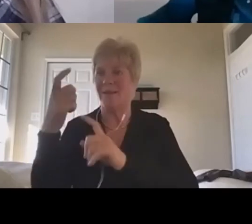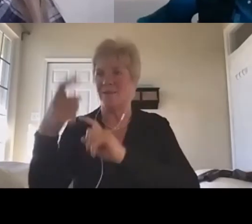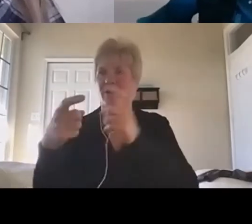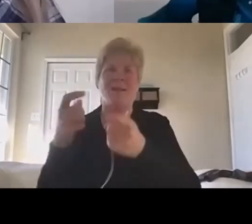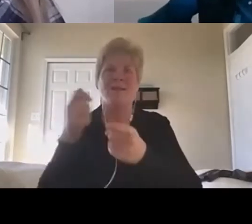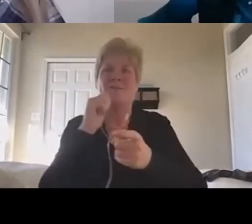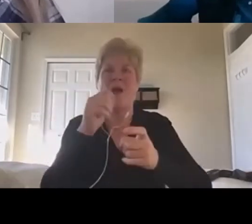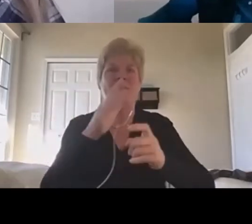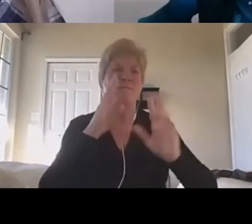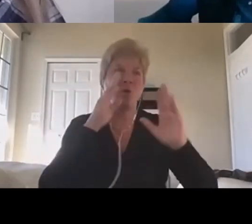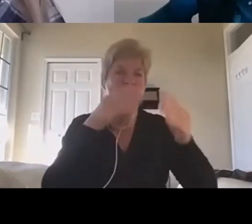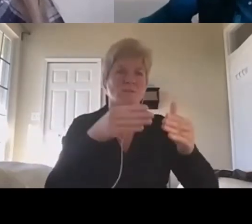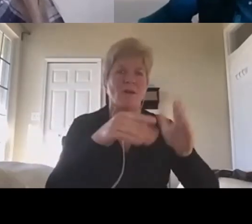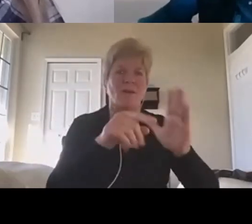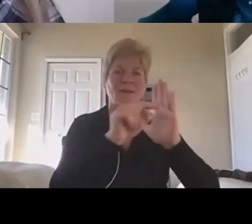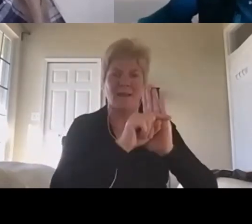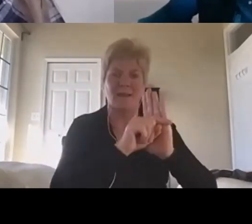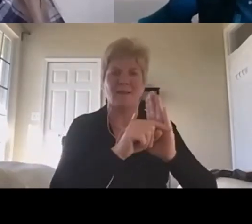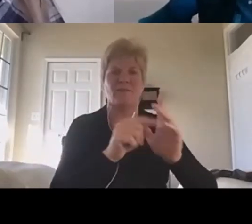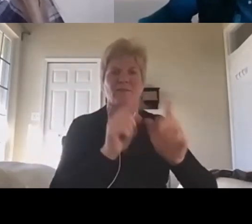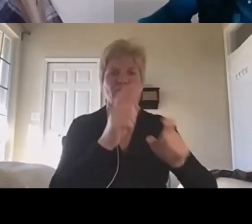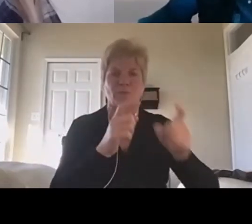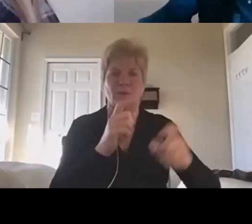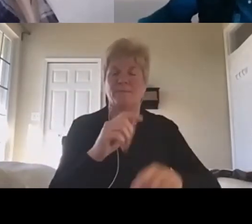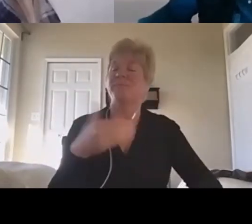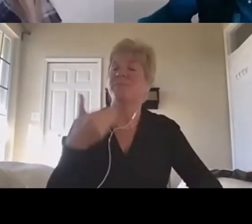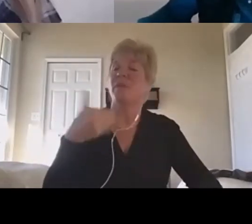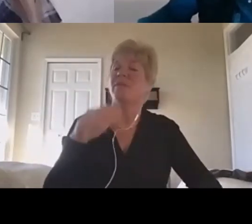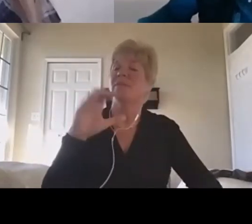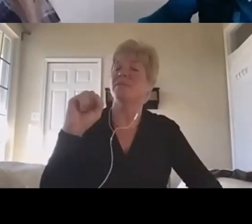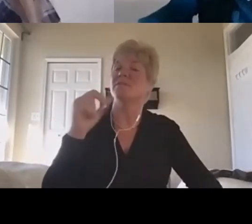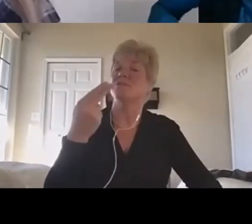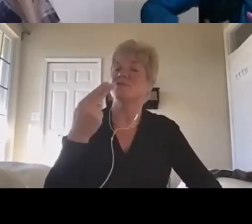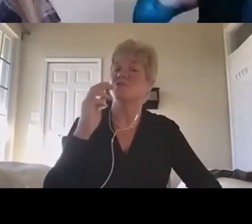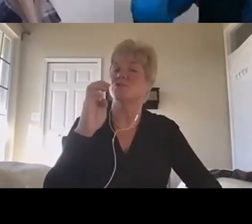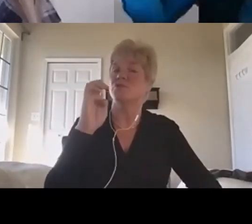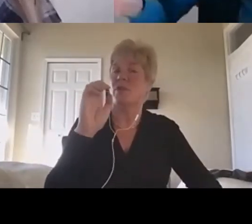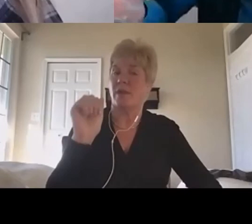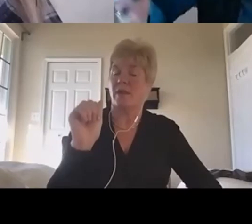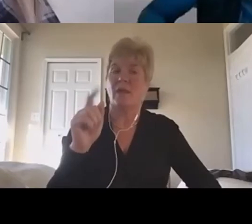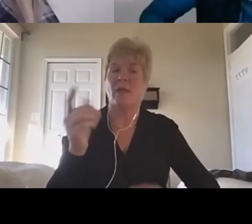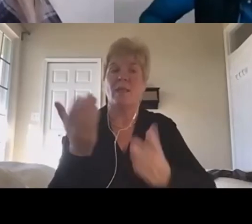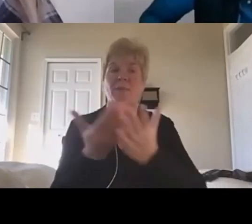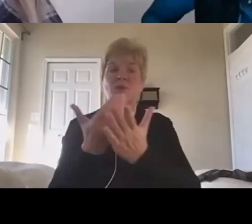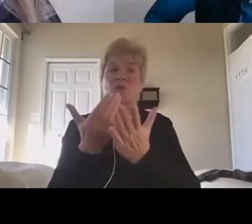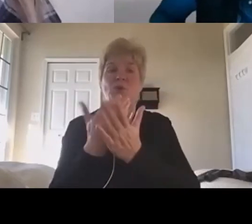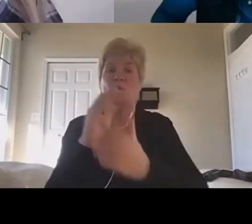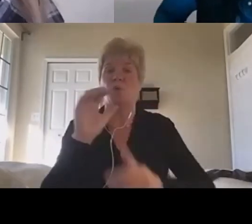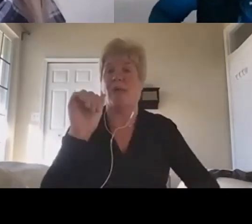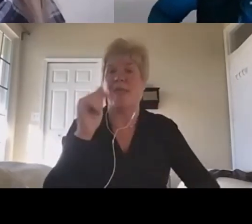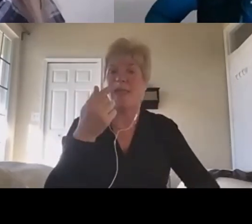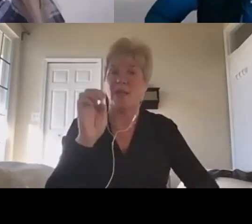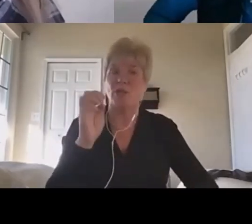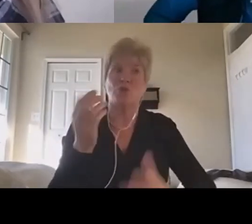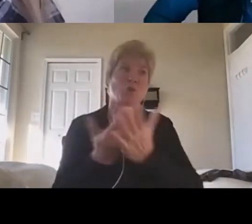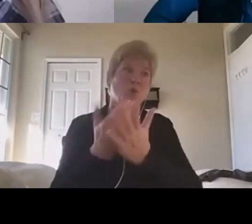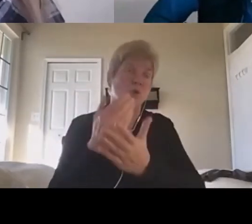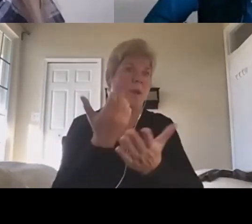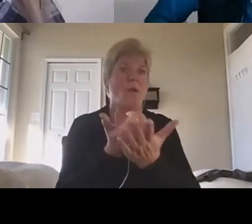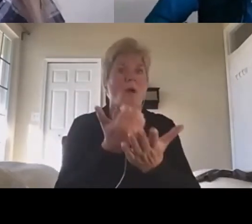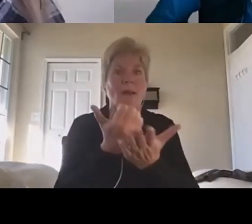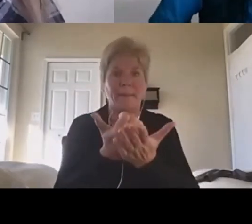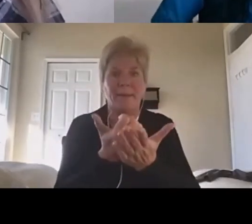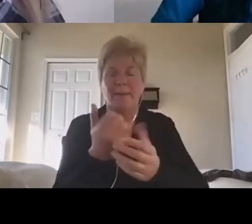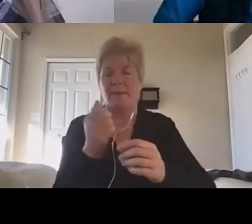This is Shay. One of the things that, uh, I think this new age model, this new economy is also, um, brought to